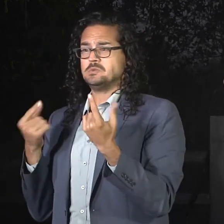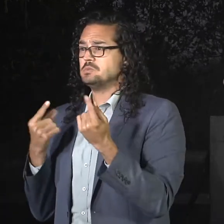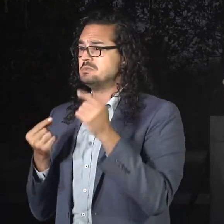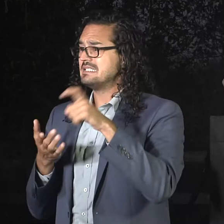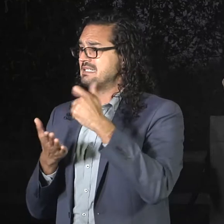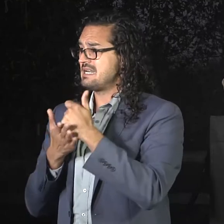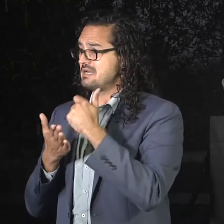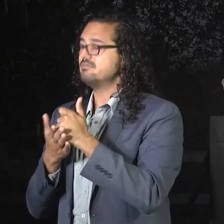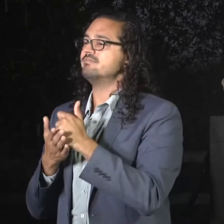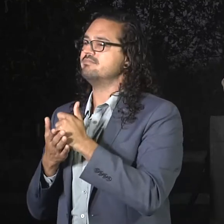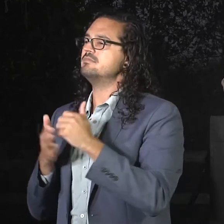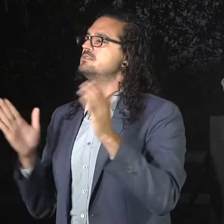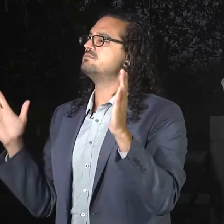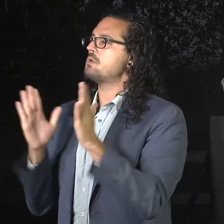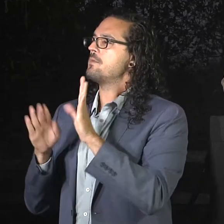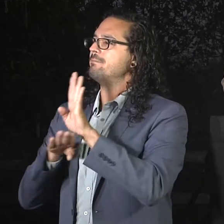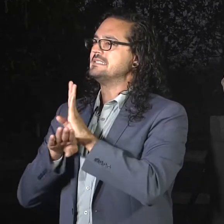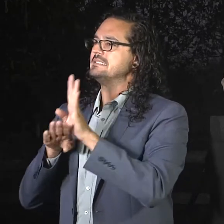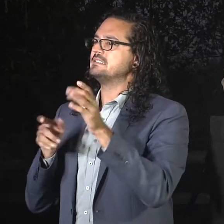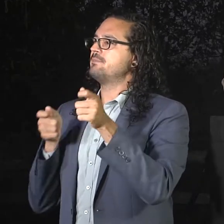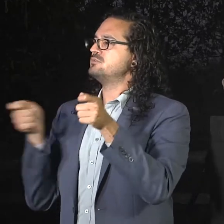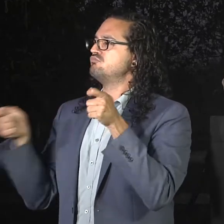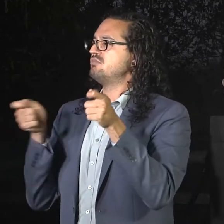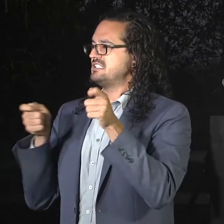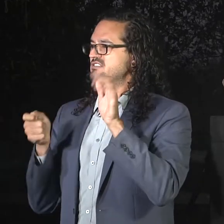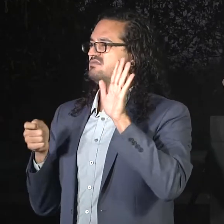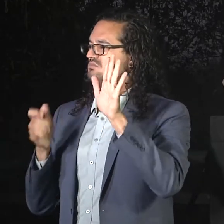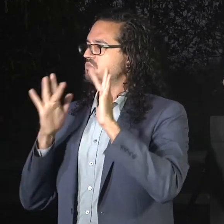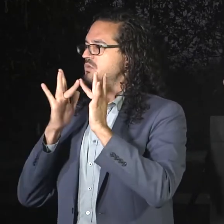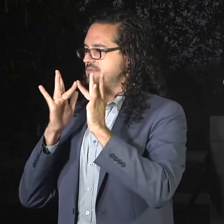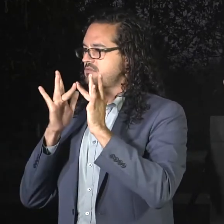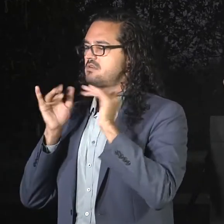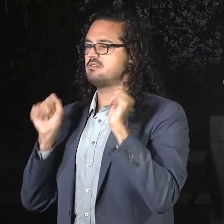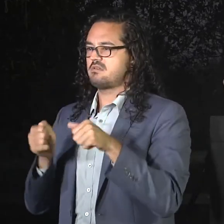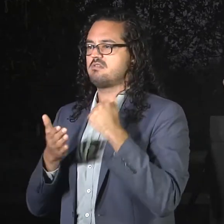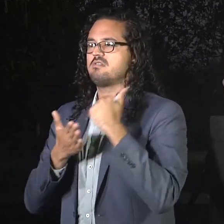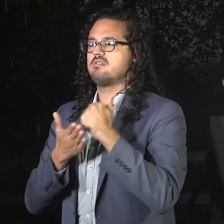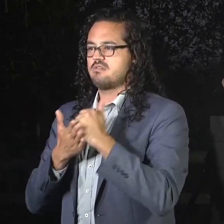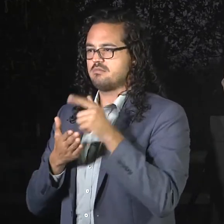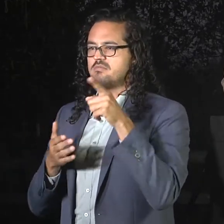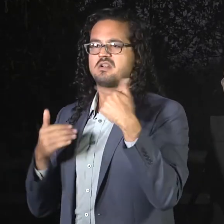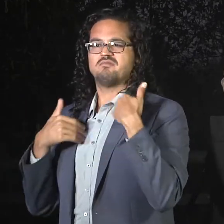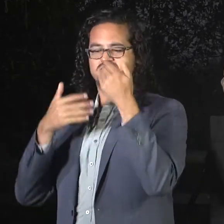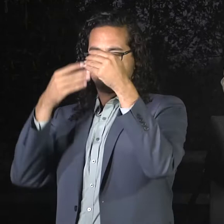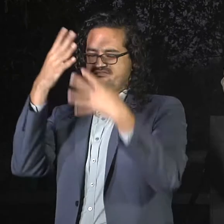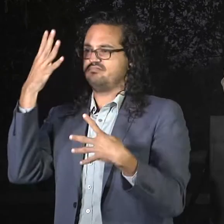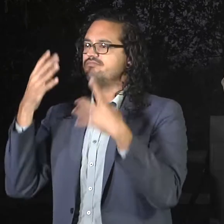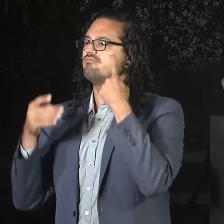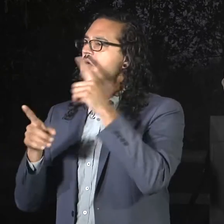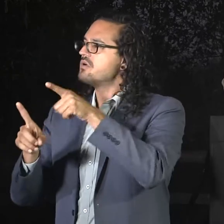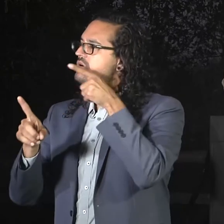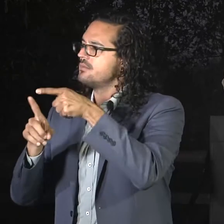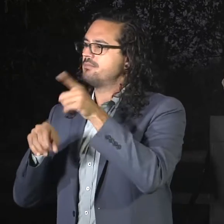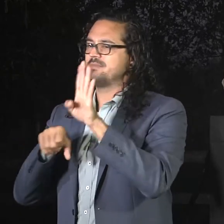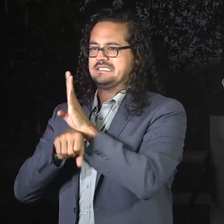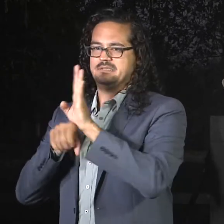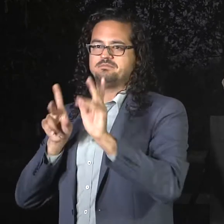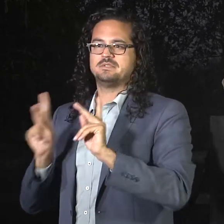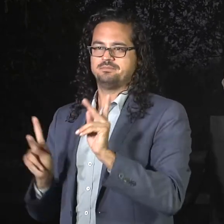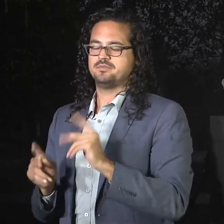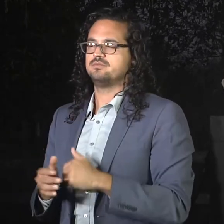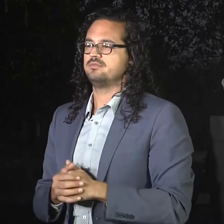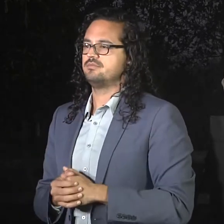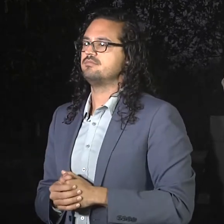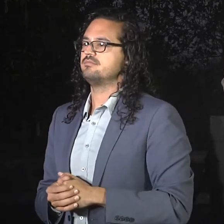Small Business Administration. That's the Small Business Administration. And there are resources available to you to help you with that effort.